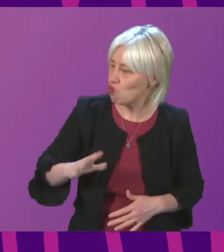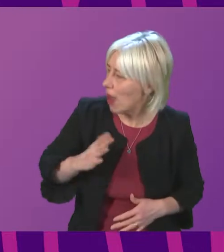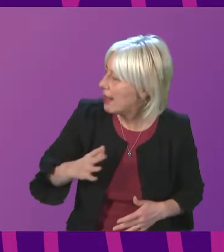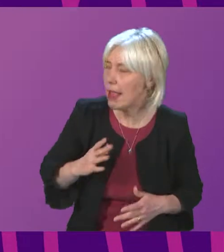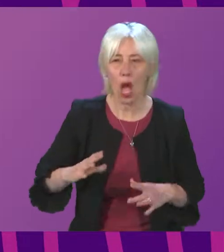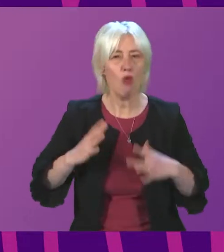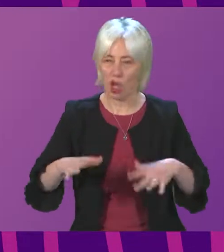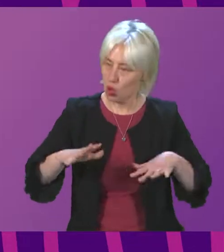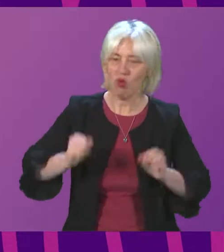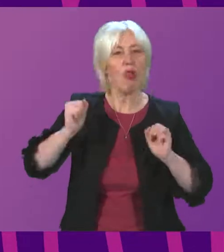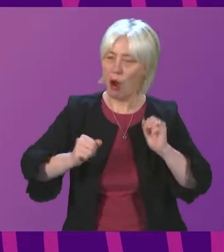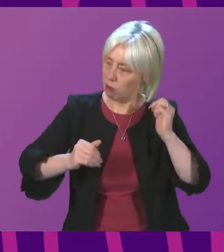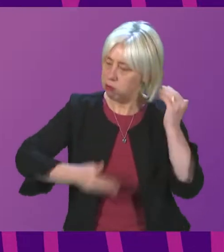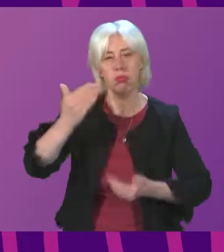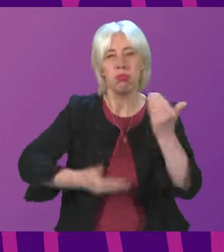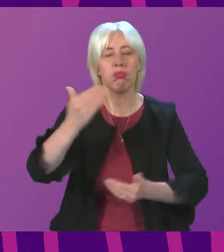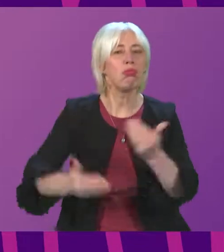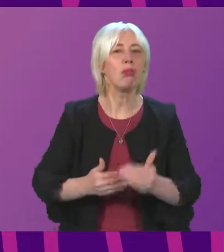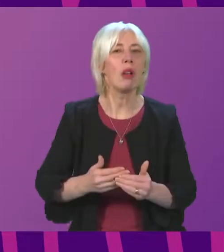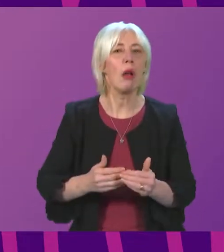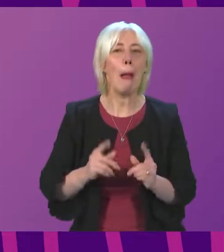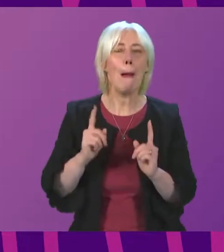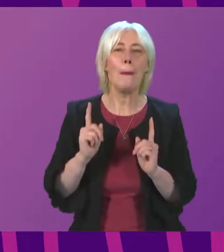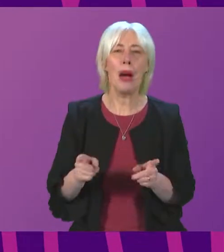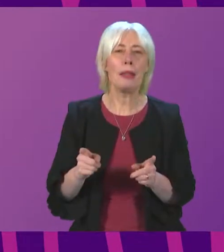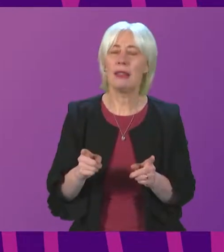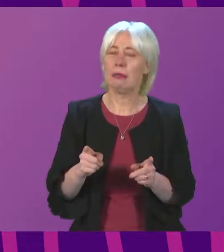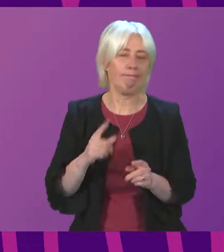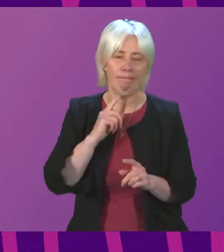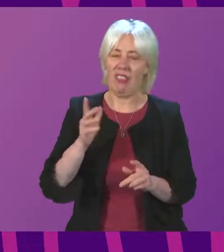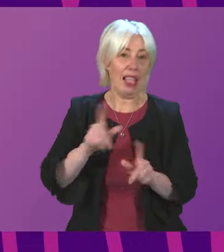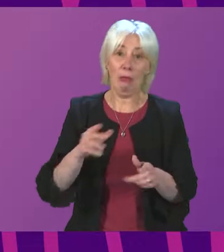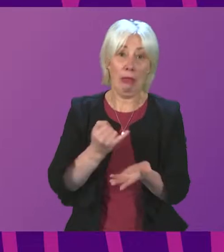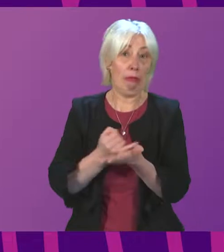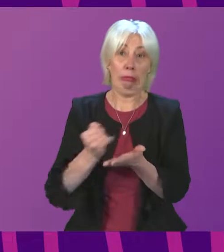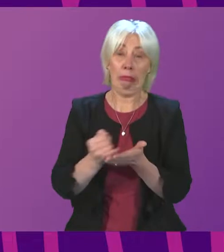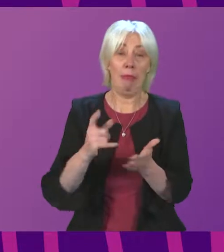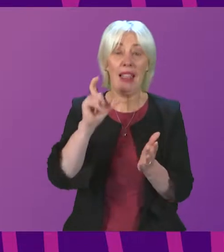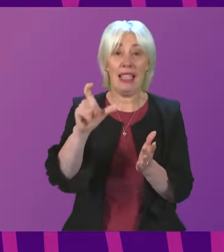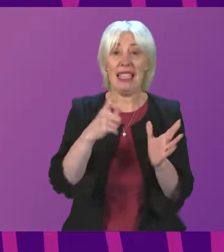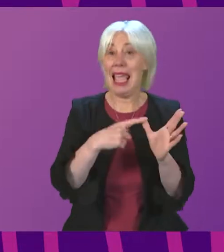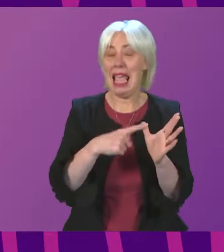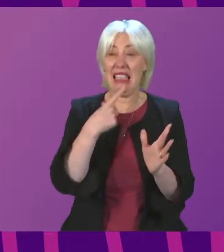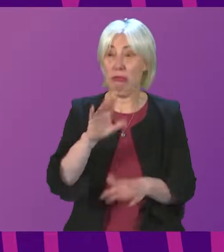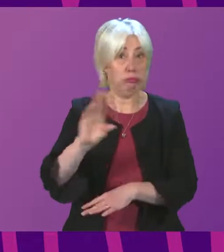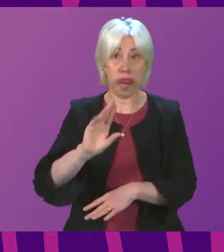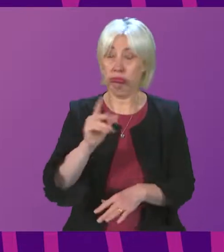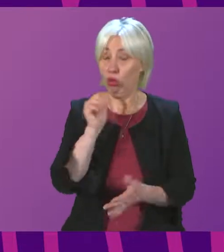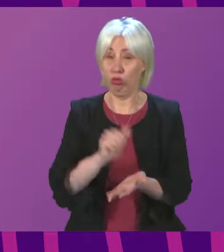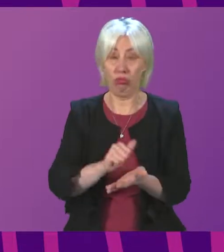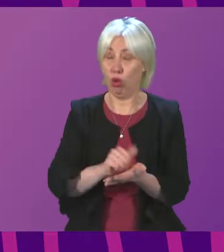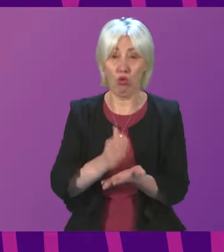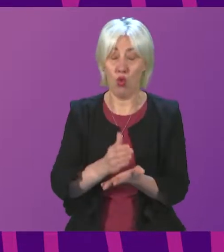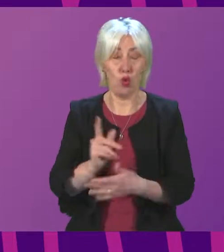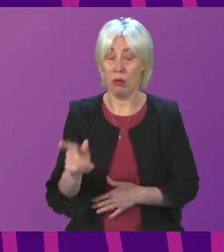ready to go. That has absolutely, I think, been refuted by the CAA, and it would certainly be interesting to hear